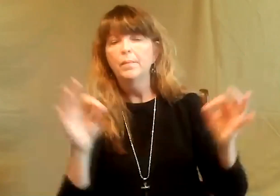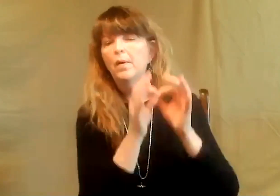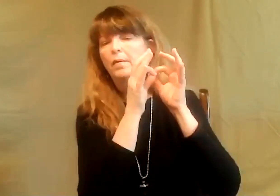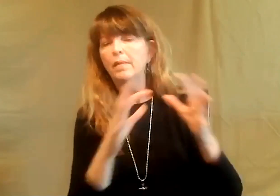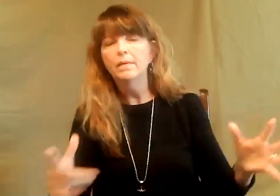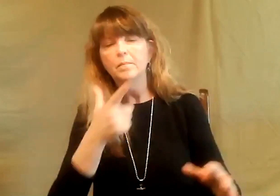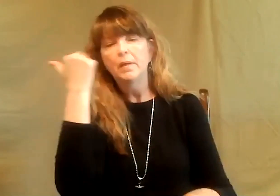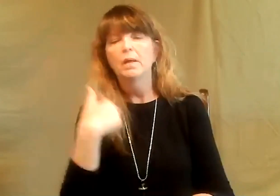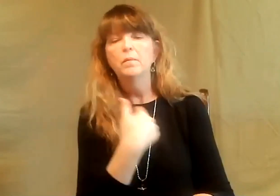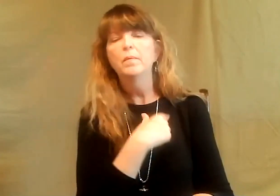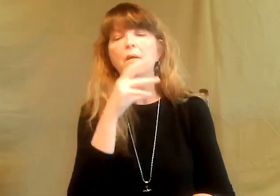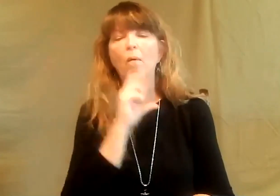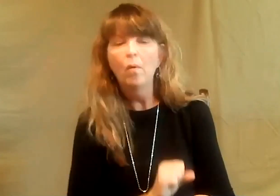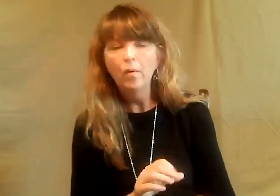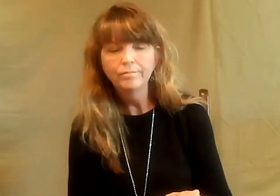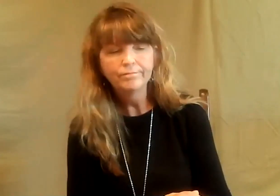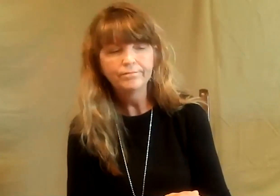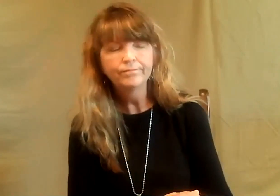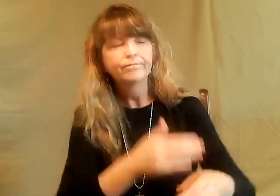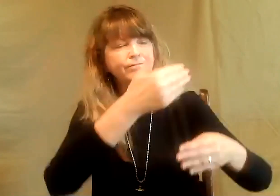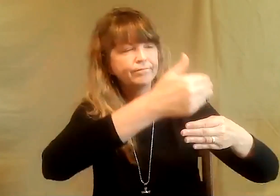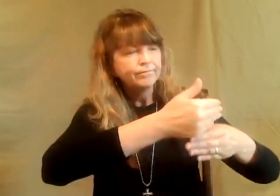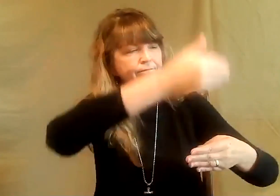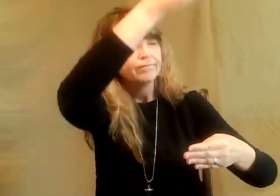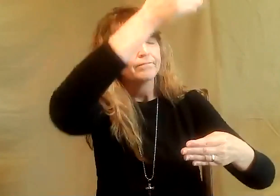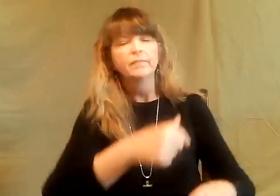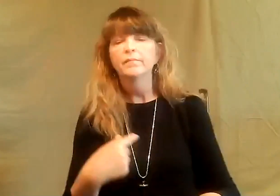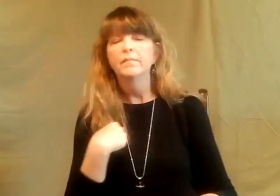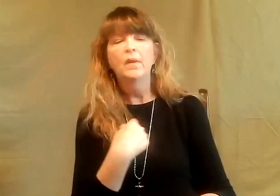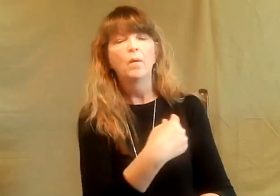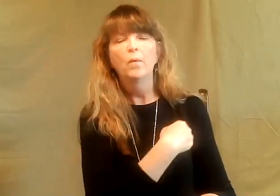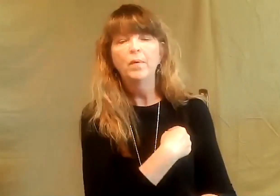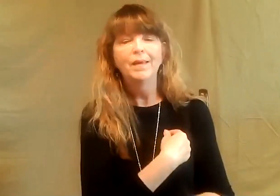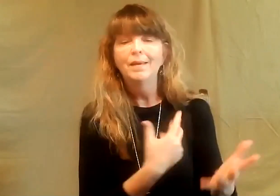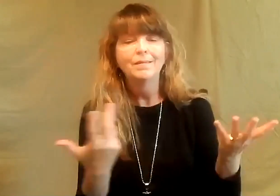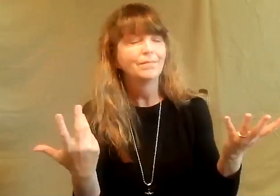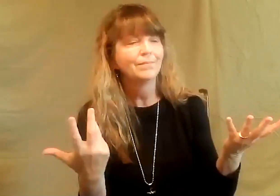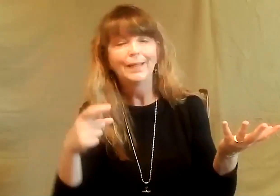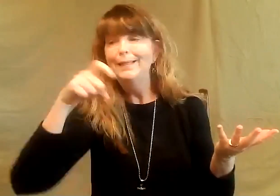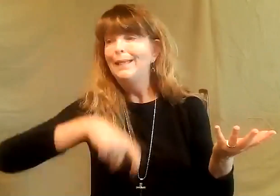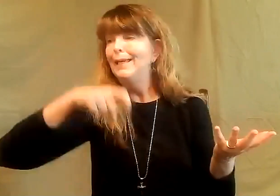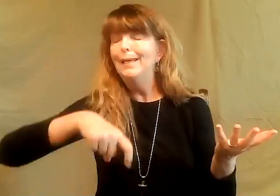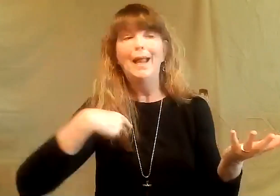those walls tell us we're worthless that we're old those walls tell us